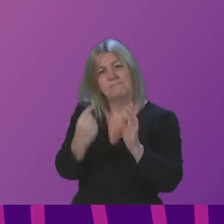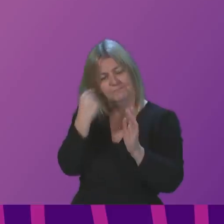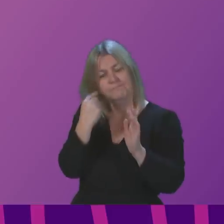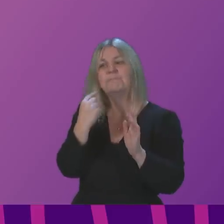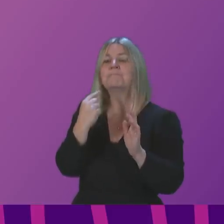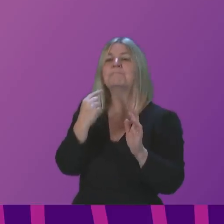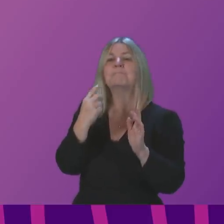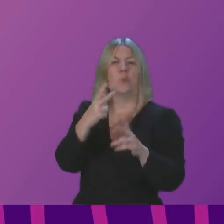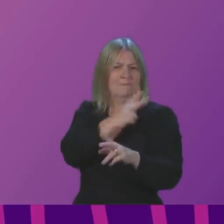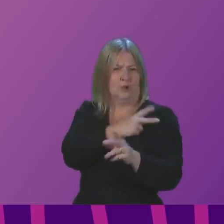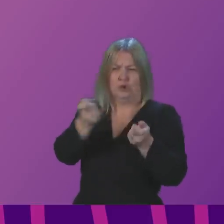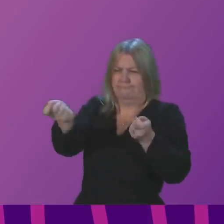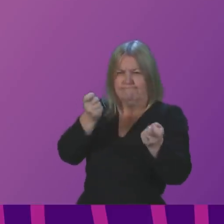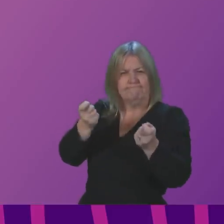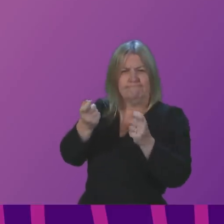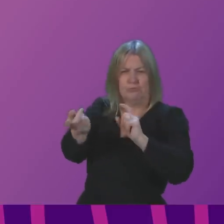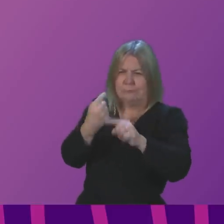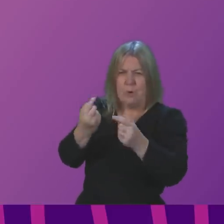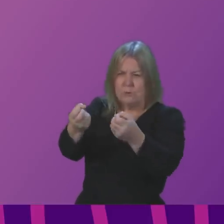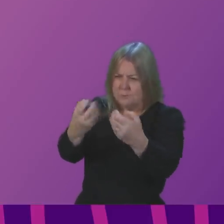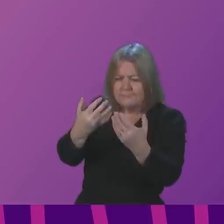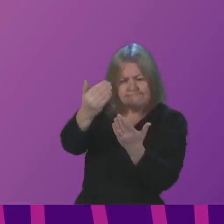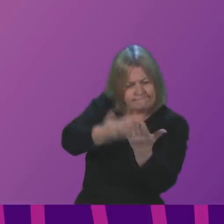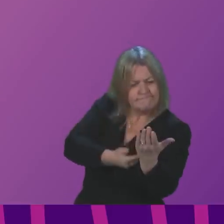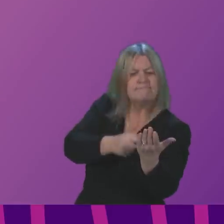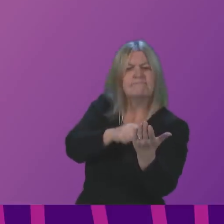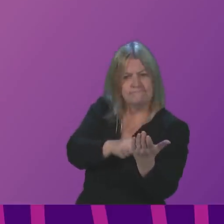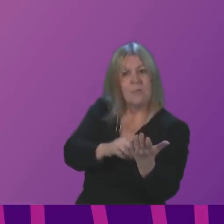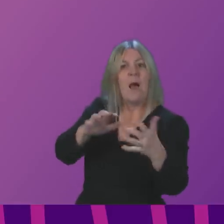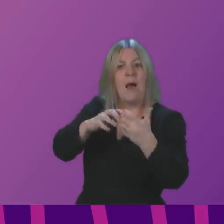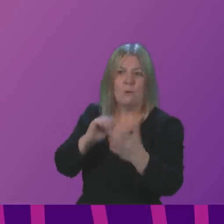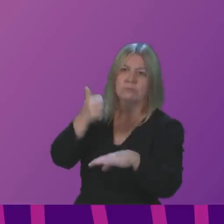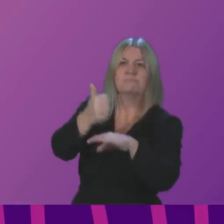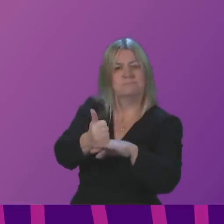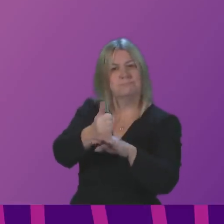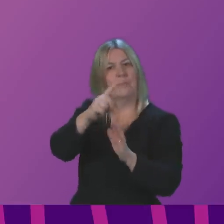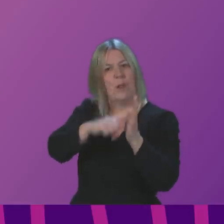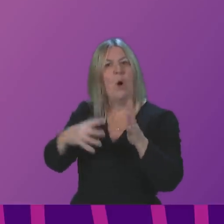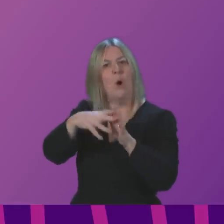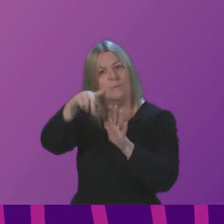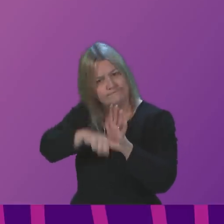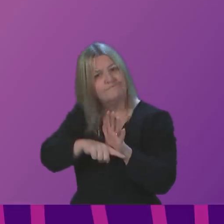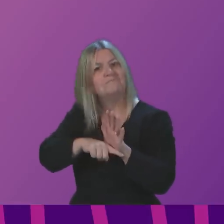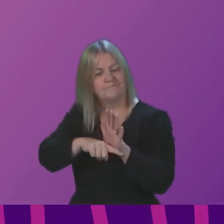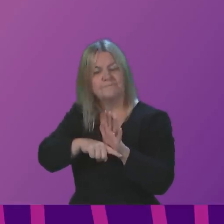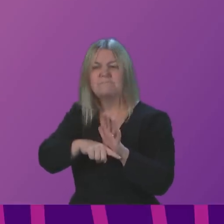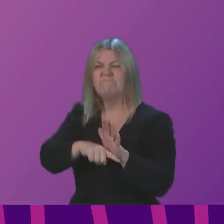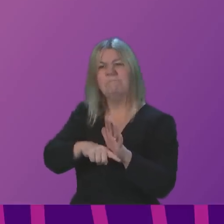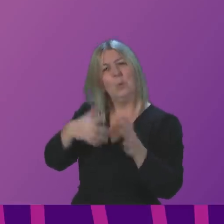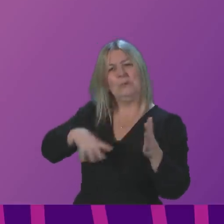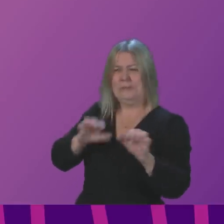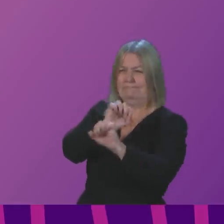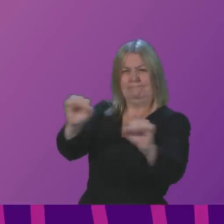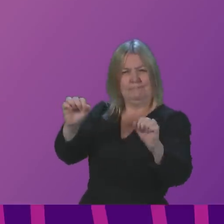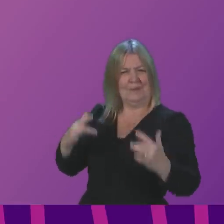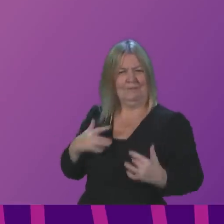to consider the impact that they might have on how we go about implementing Anne's law. It is really important that we consider the views from the public